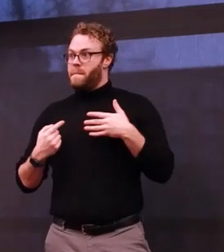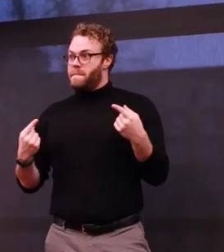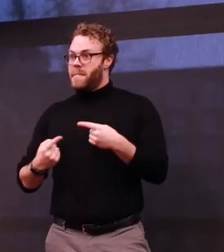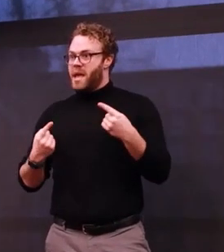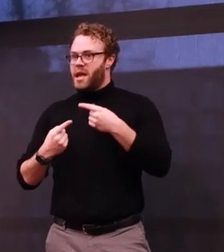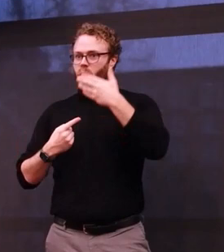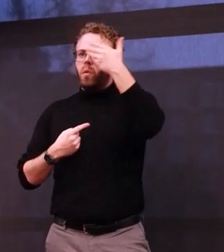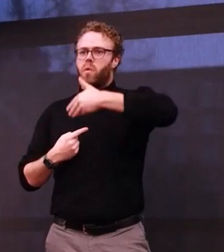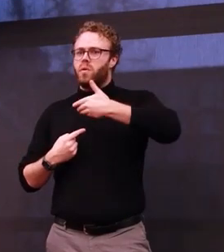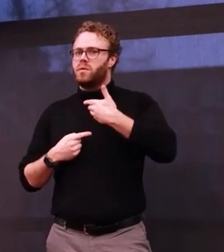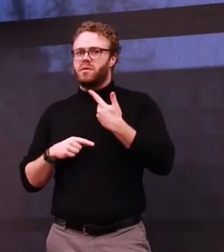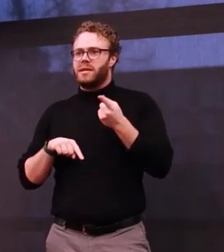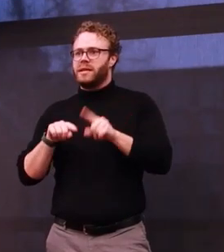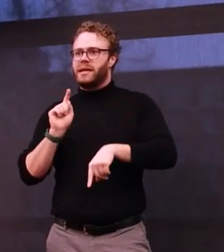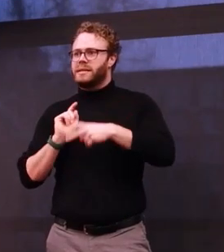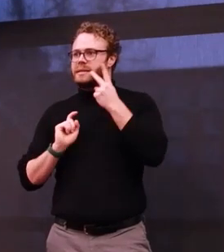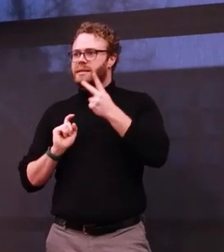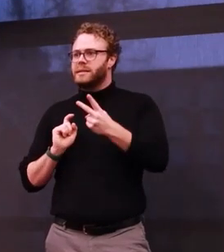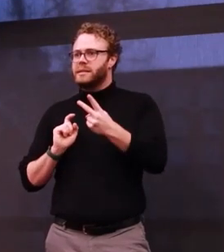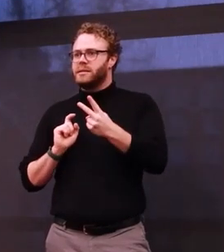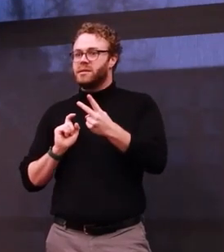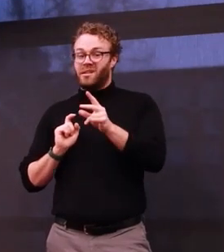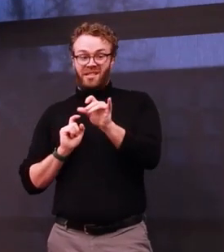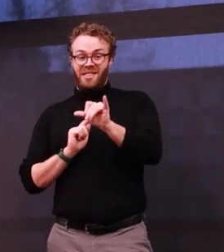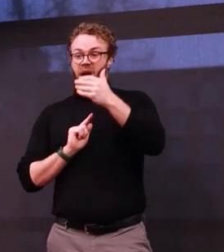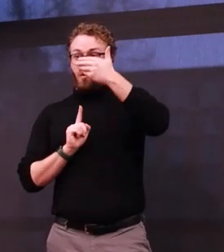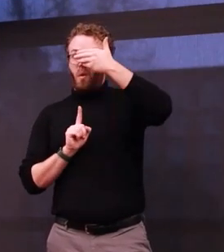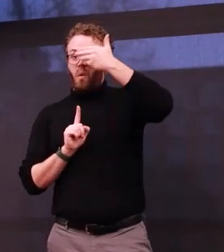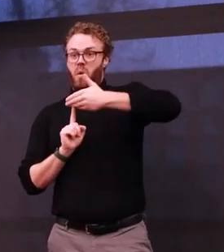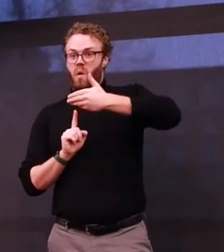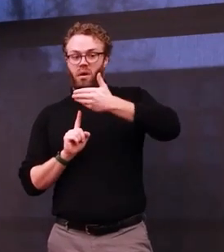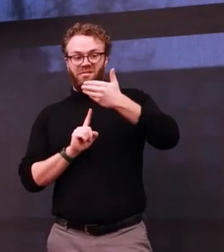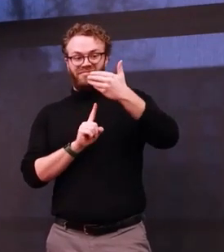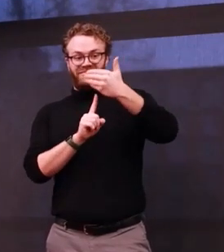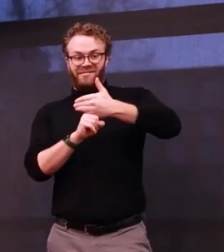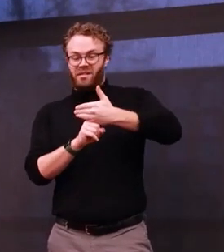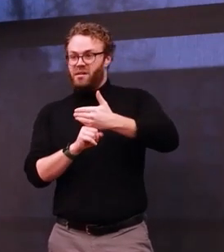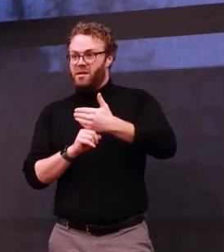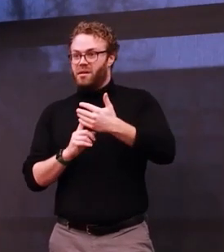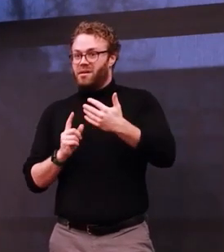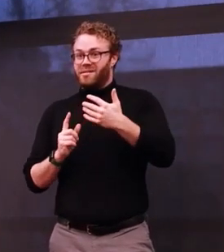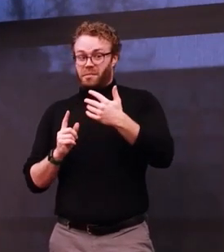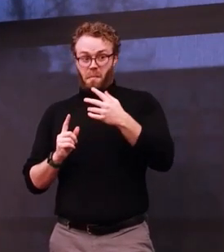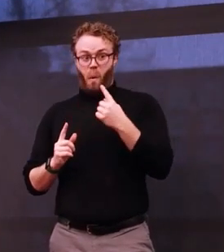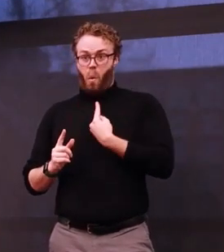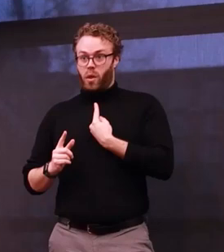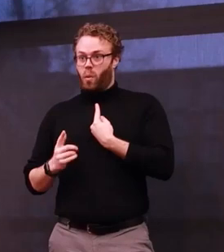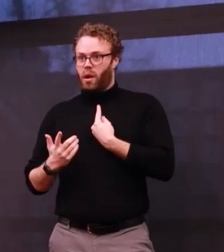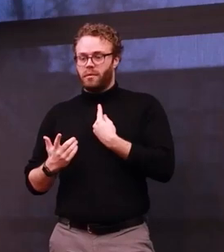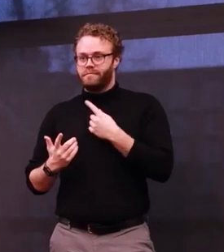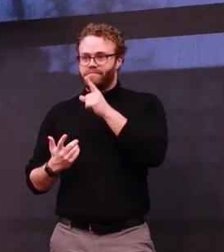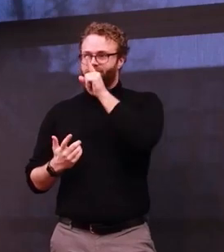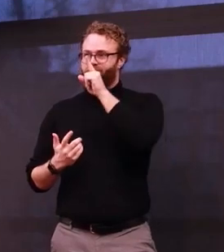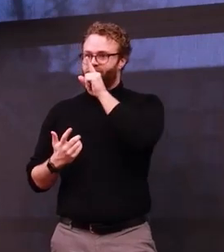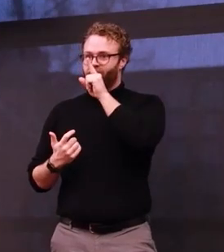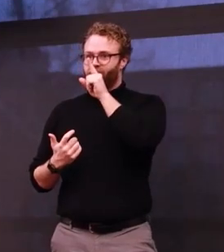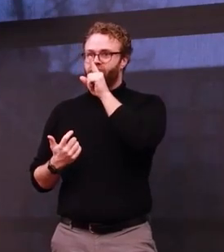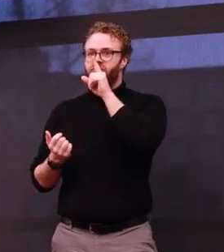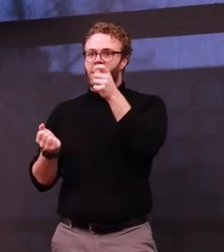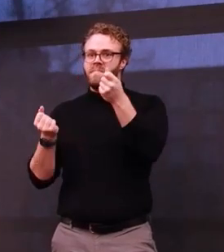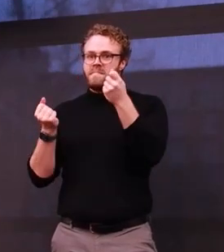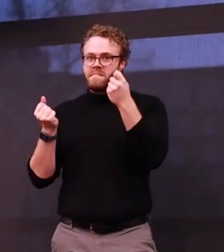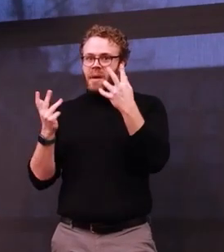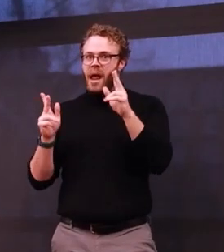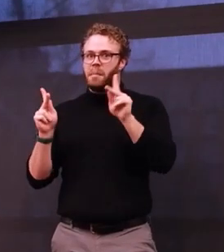And unfortunately, this invisibility and this feeling of invisibility is not unique to me. A lot of people with